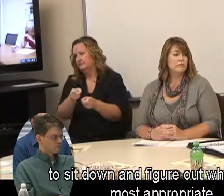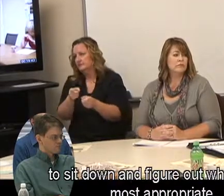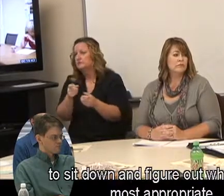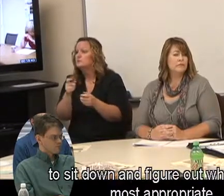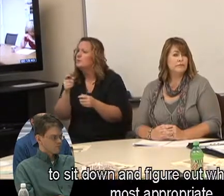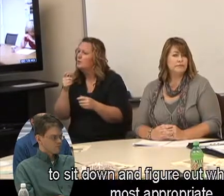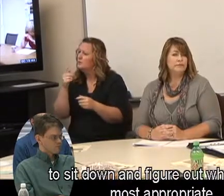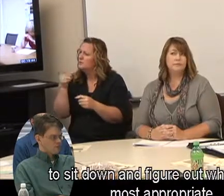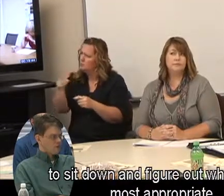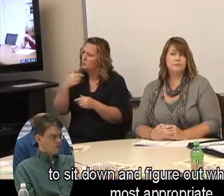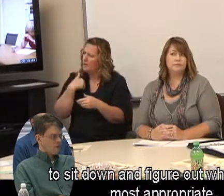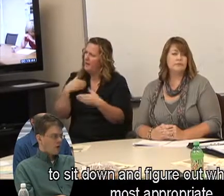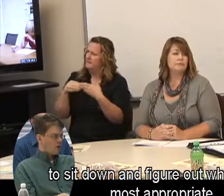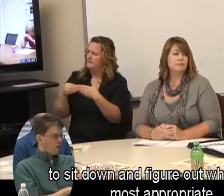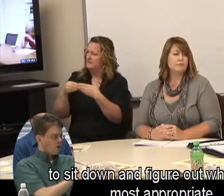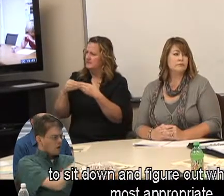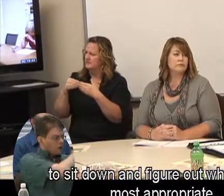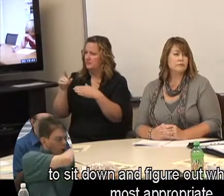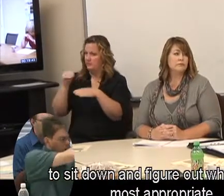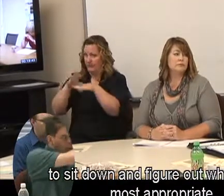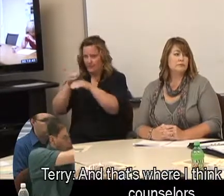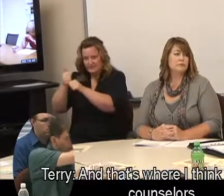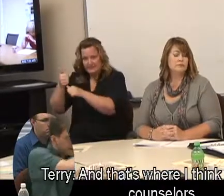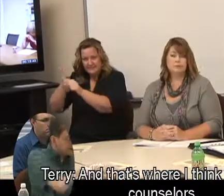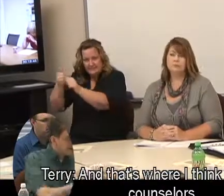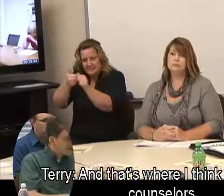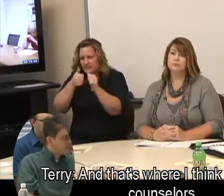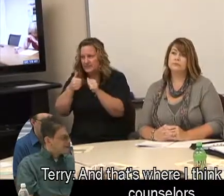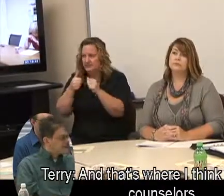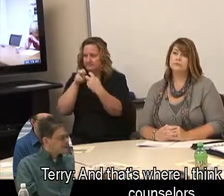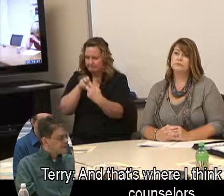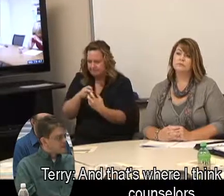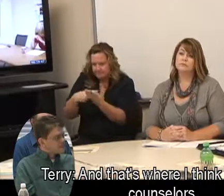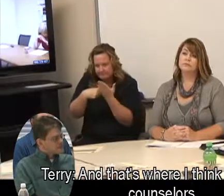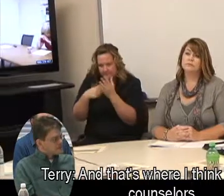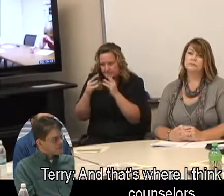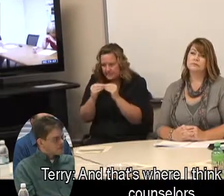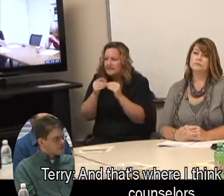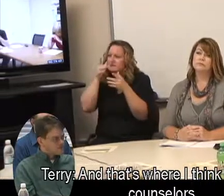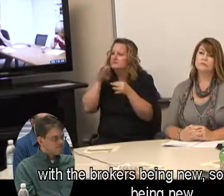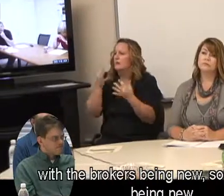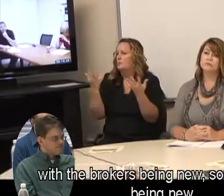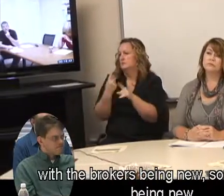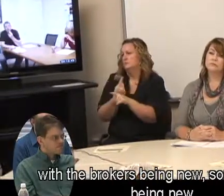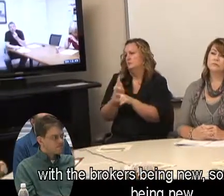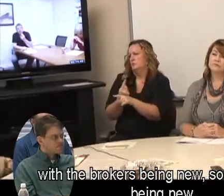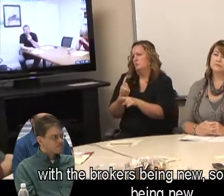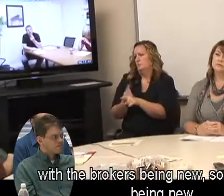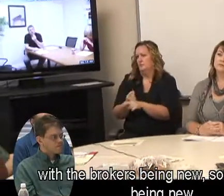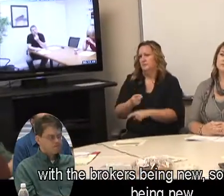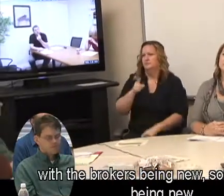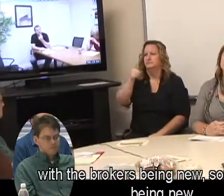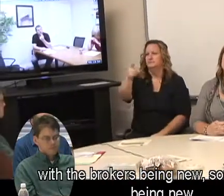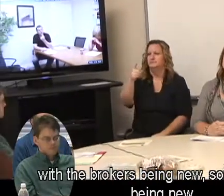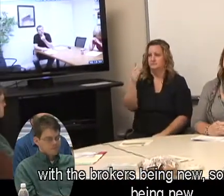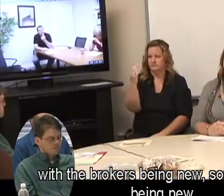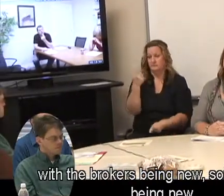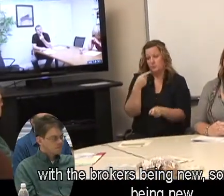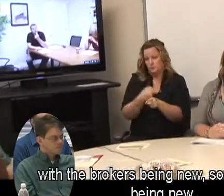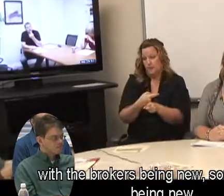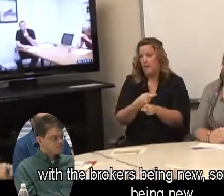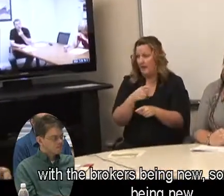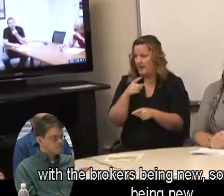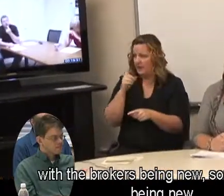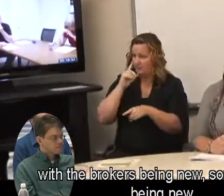to sit down and really figure out what's most appropriate. And that's where I think as VR counselors that with the brokers being new, some of them being new,